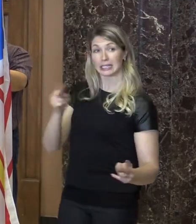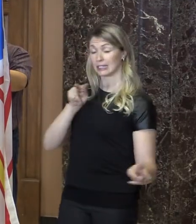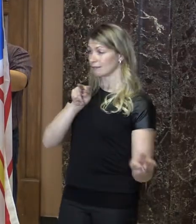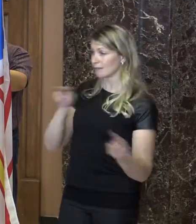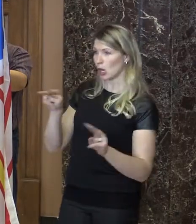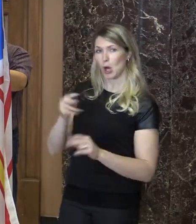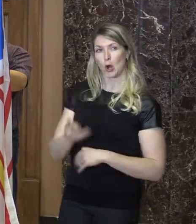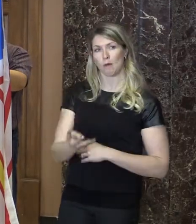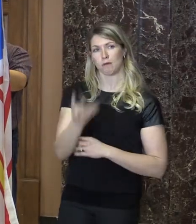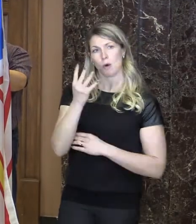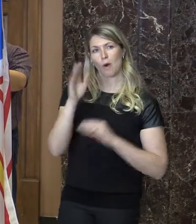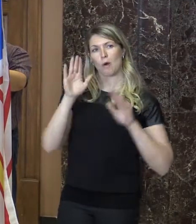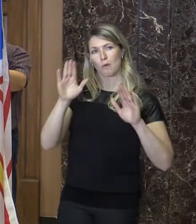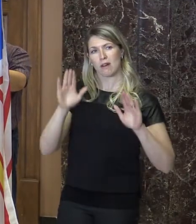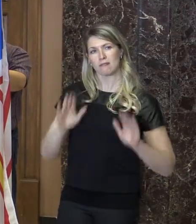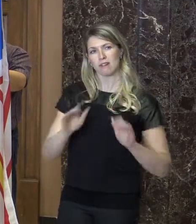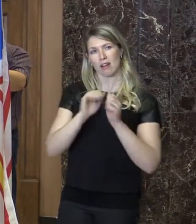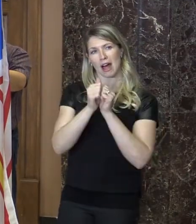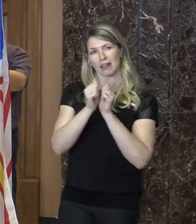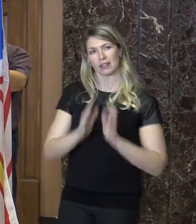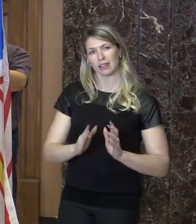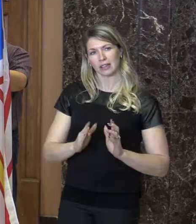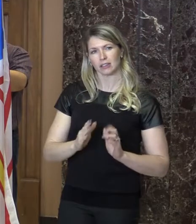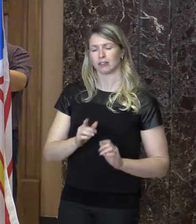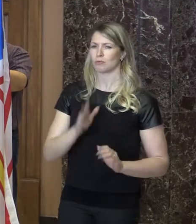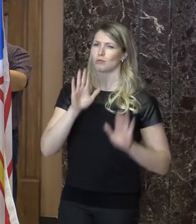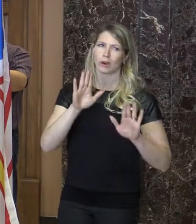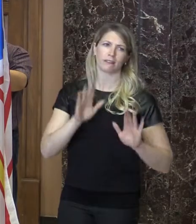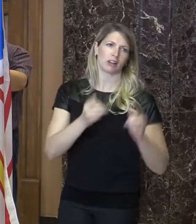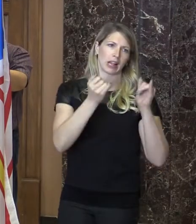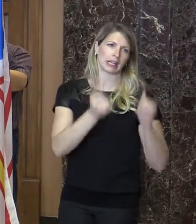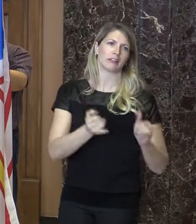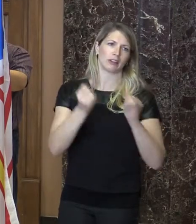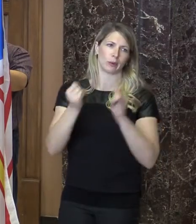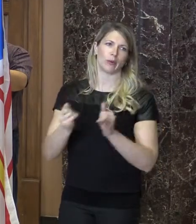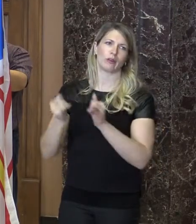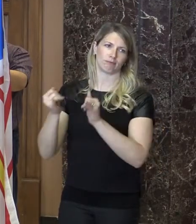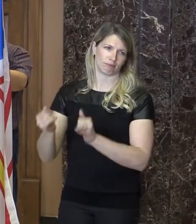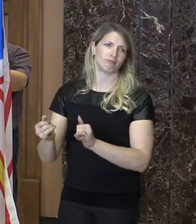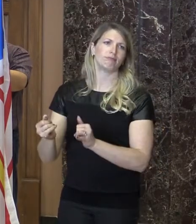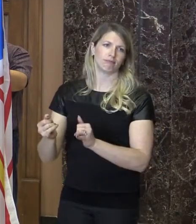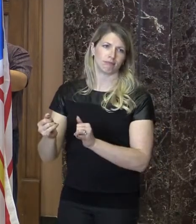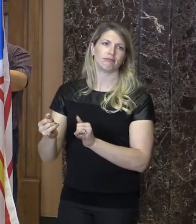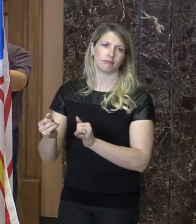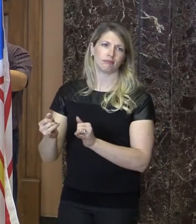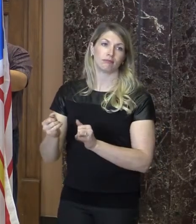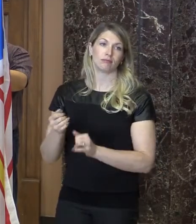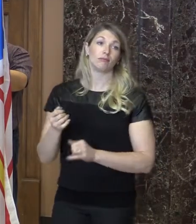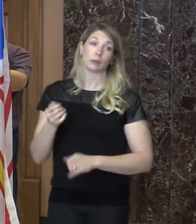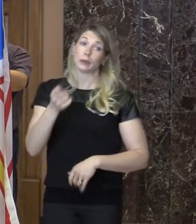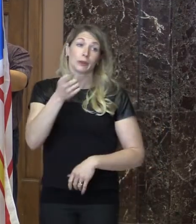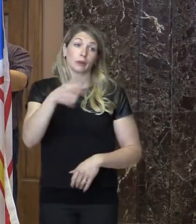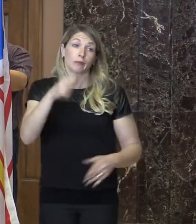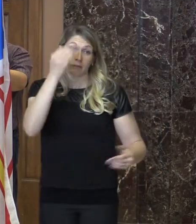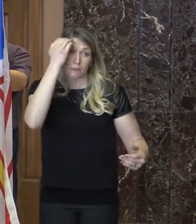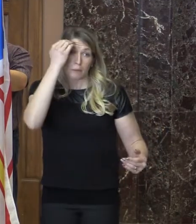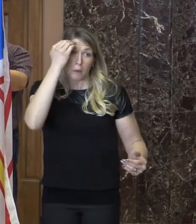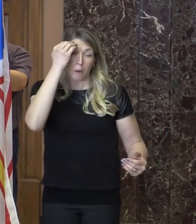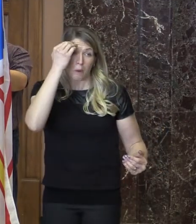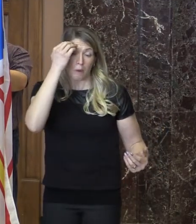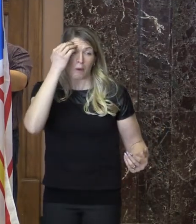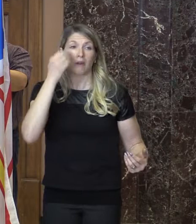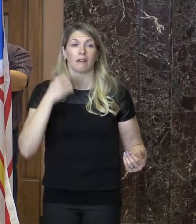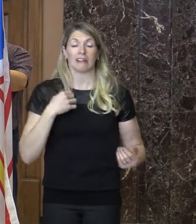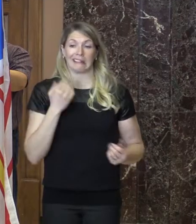amazing athletes, really four amazing individuals. Who, as you all know, those that have gathered there, they just recently competed